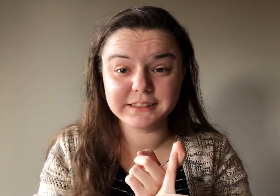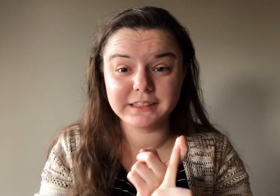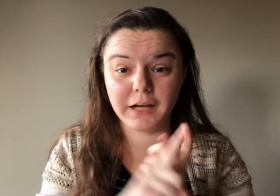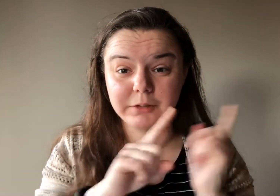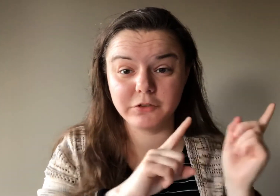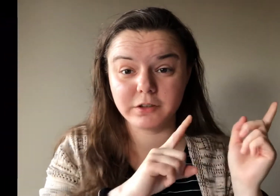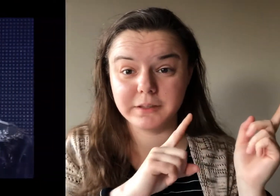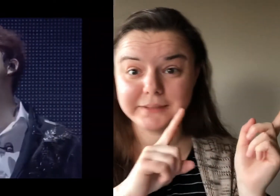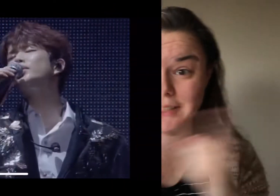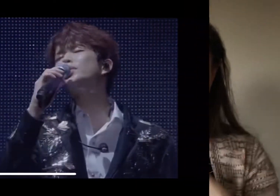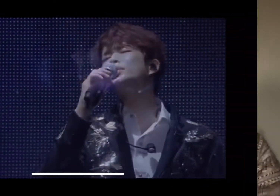I will insert a clip here.